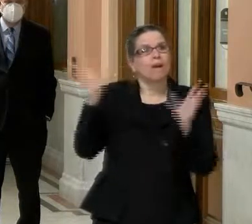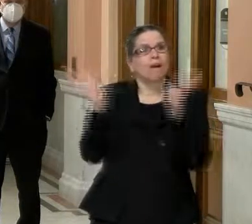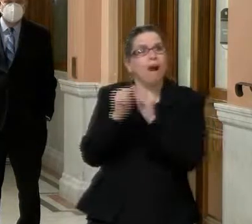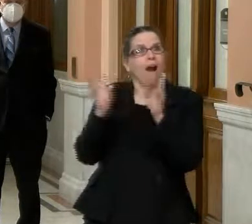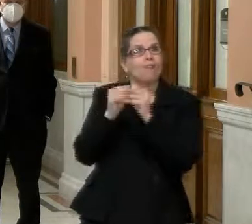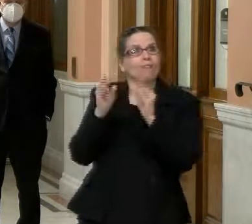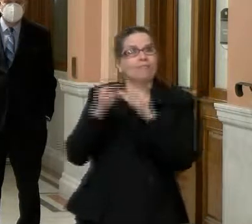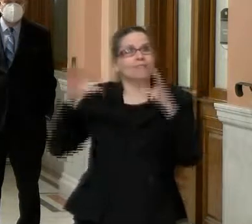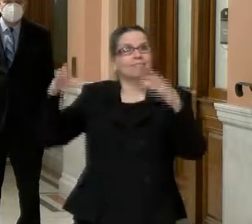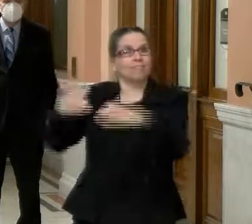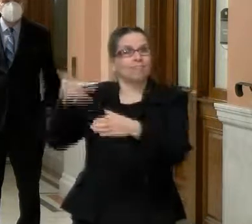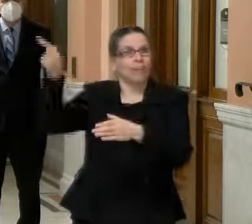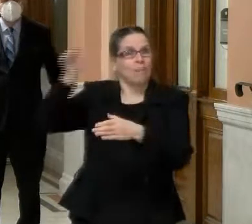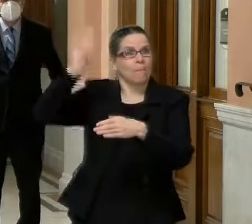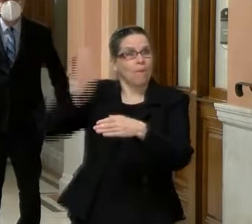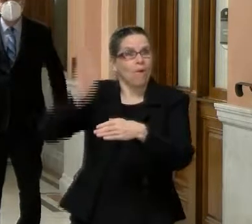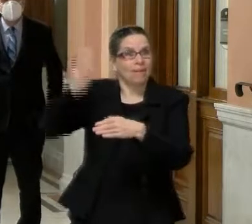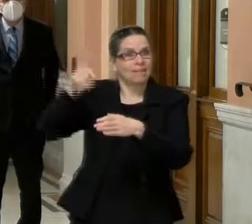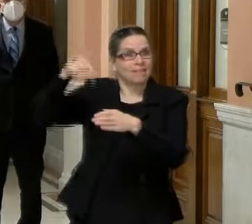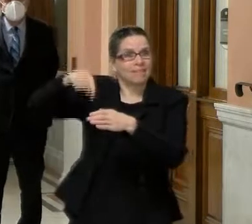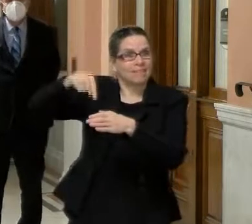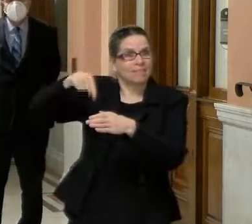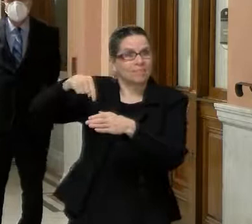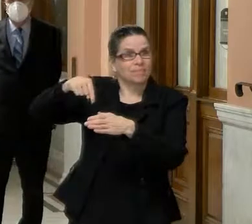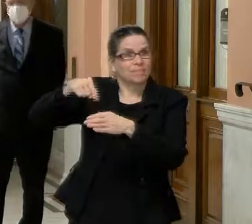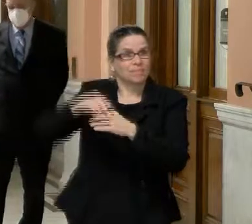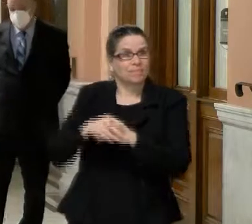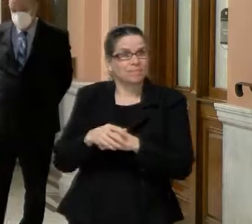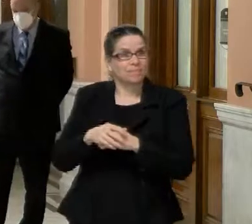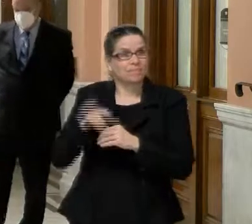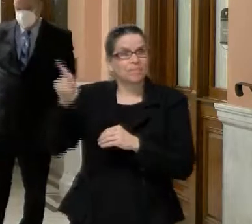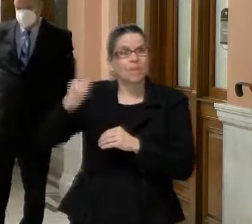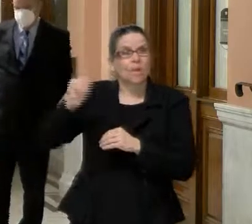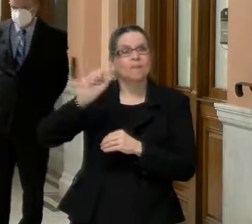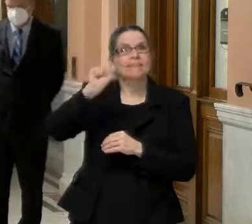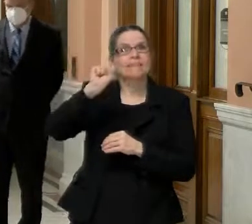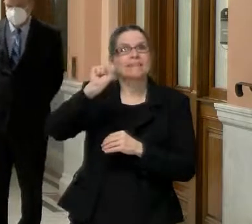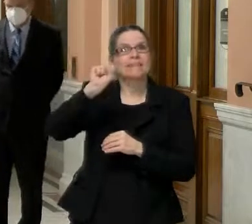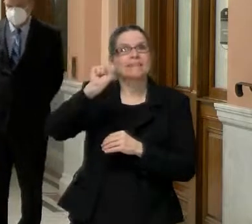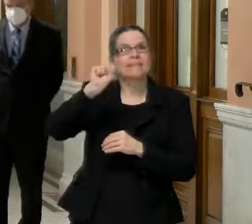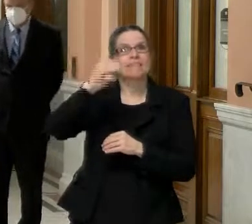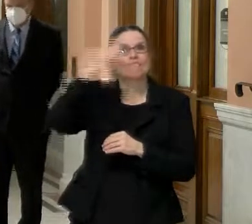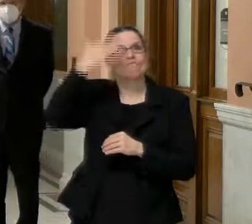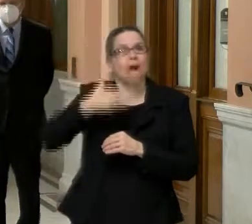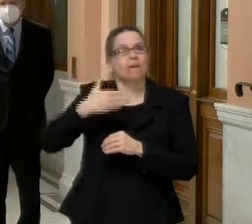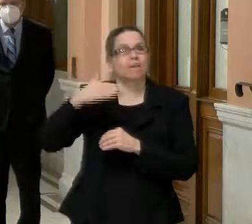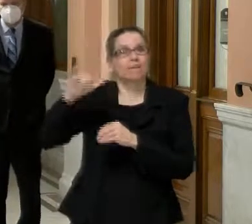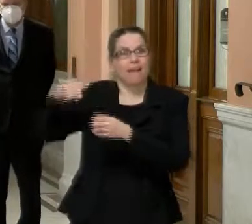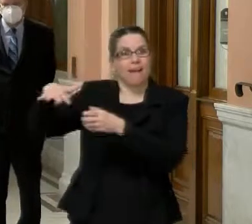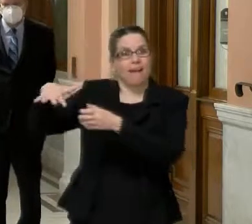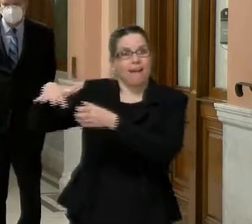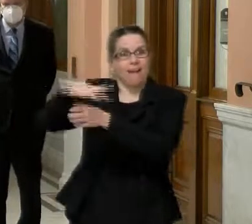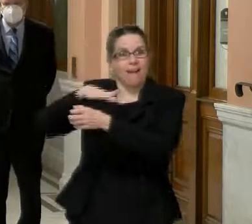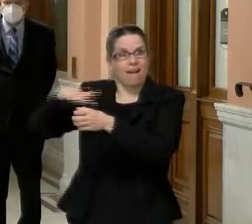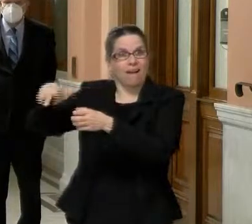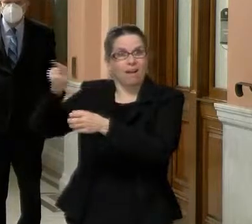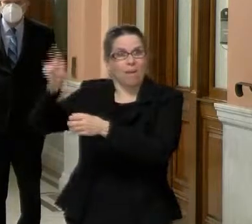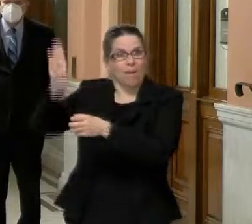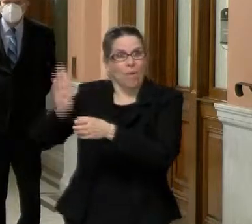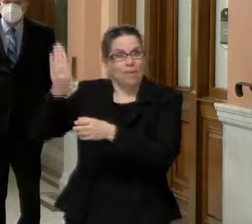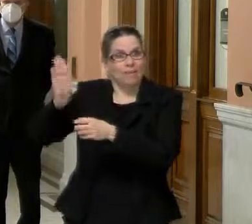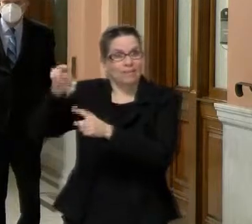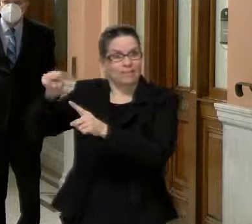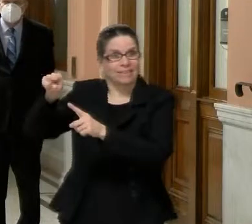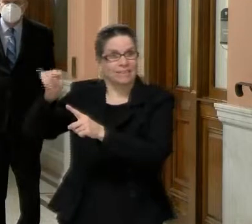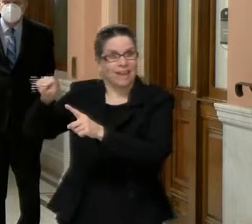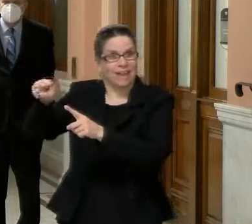the sea, or sea front actually, um, that ended up, that patient's zero there